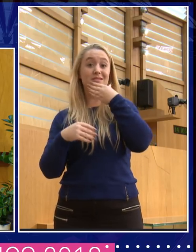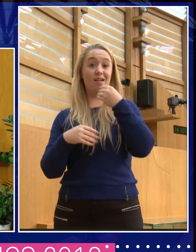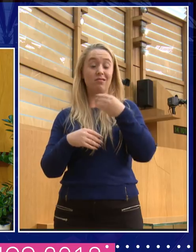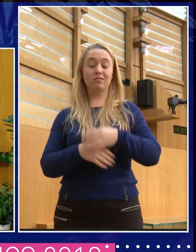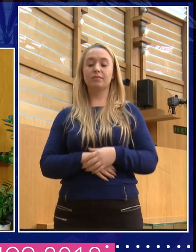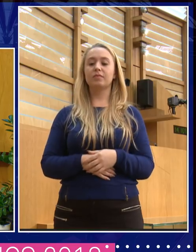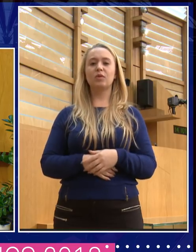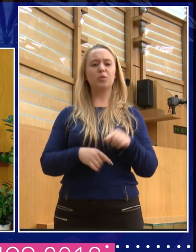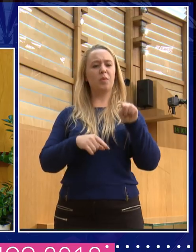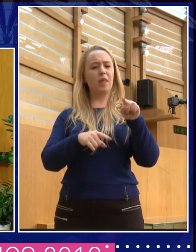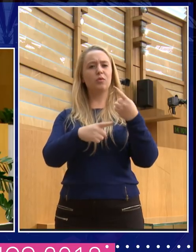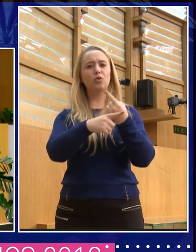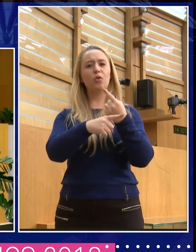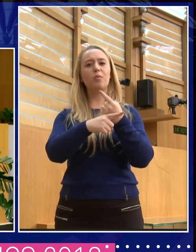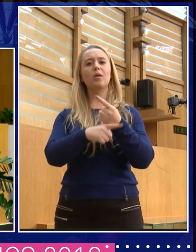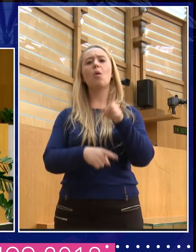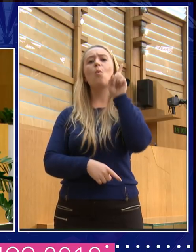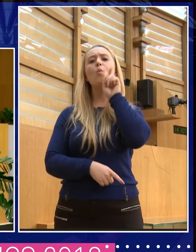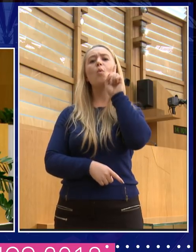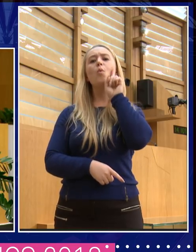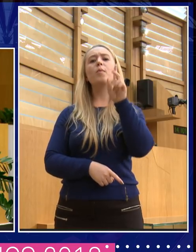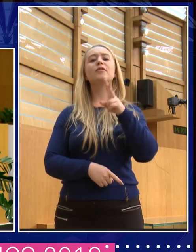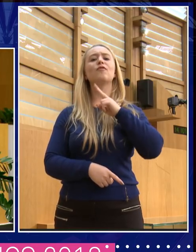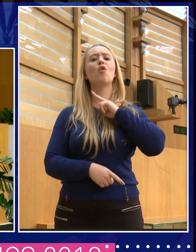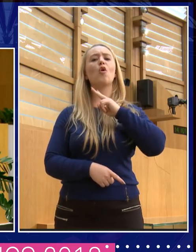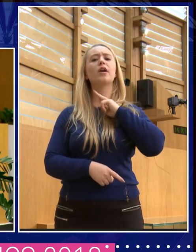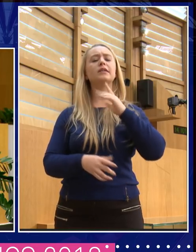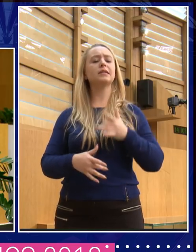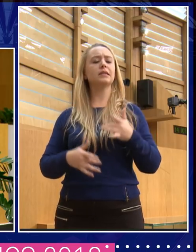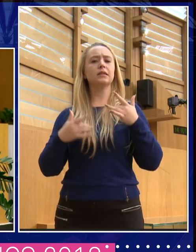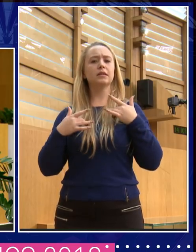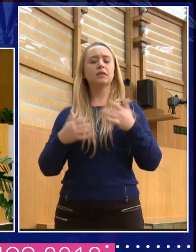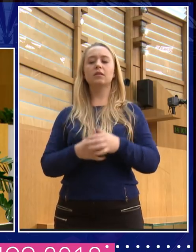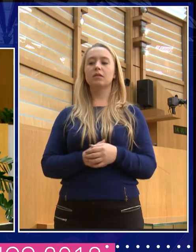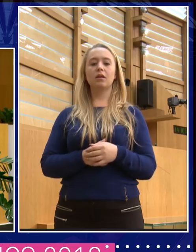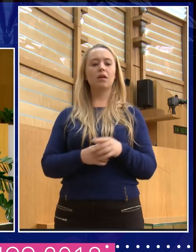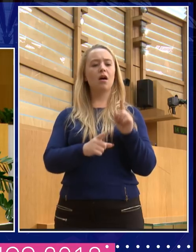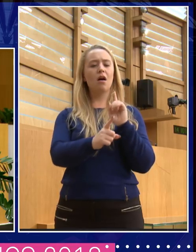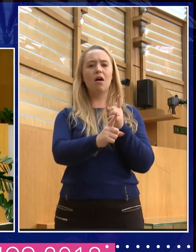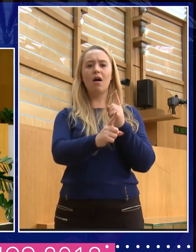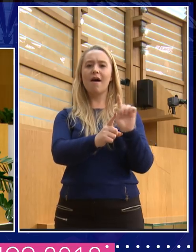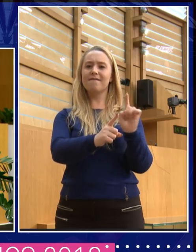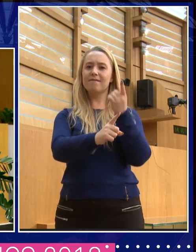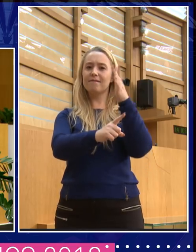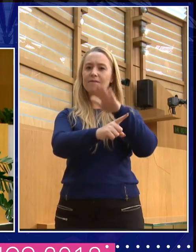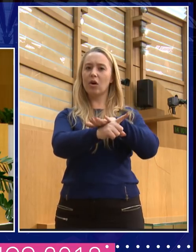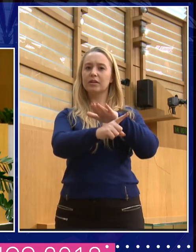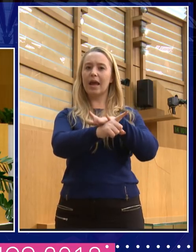voice issue. I looked at it and I thought, that's the first time we have any recorded evidence of something that has